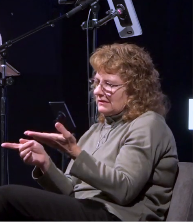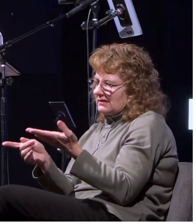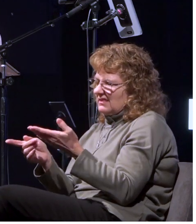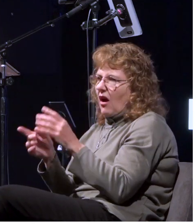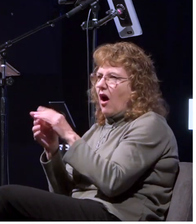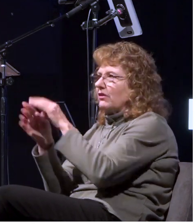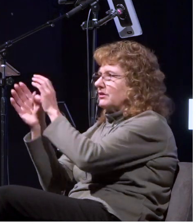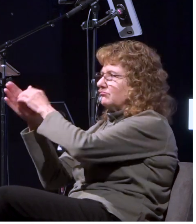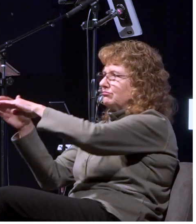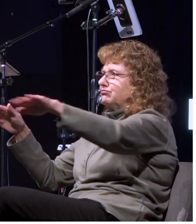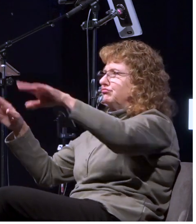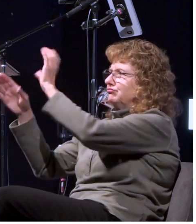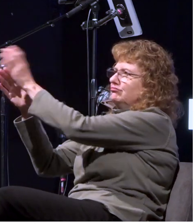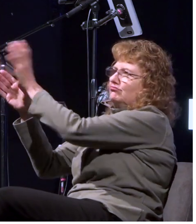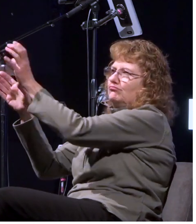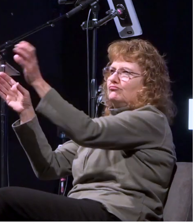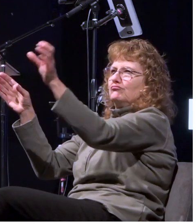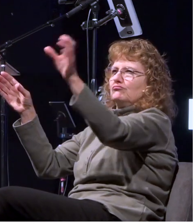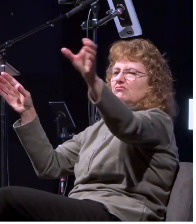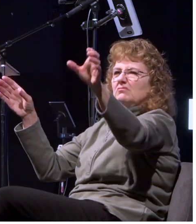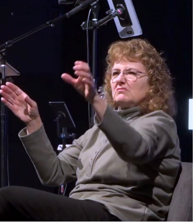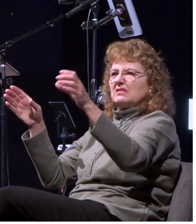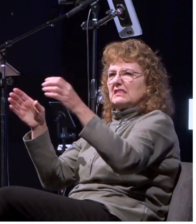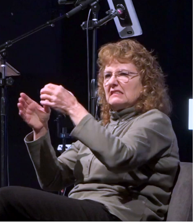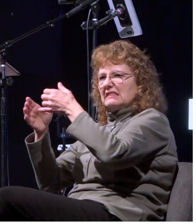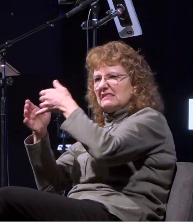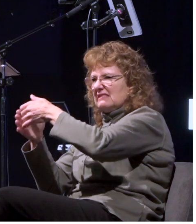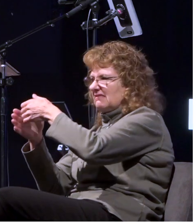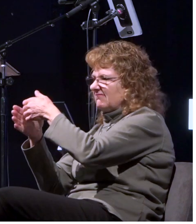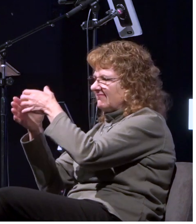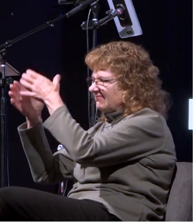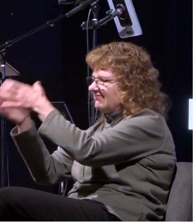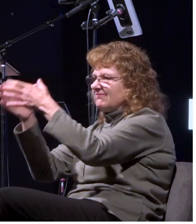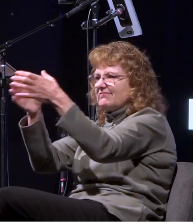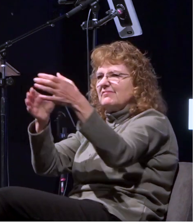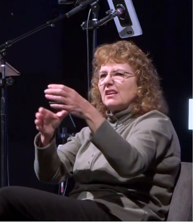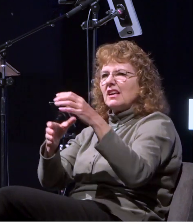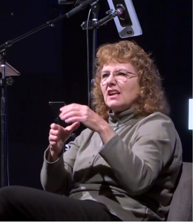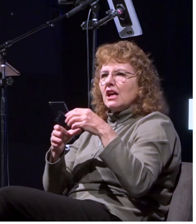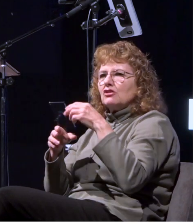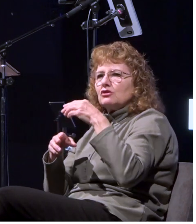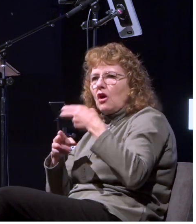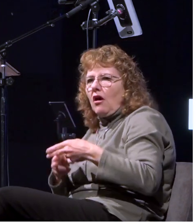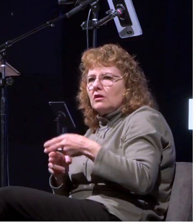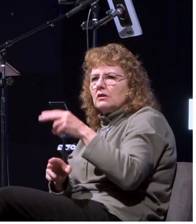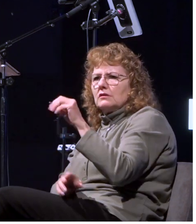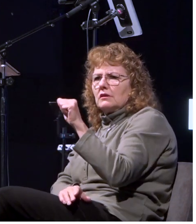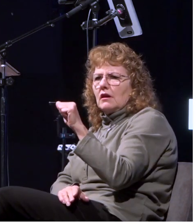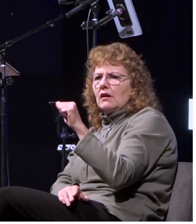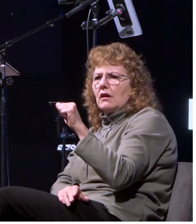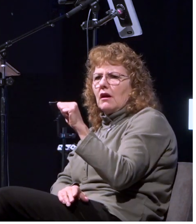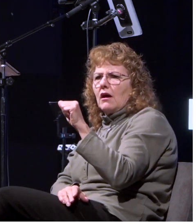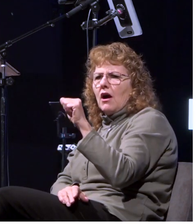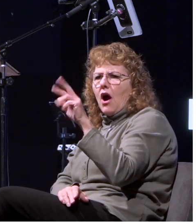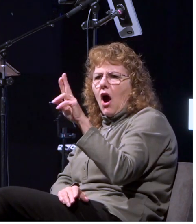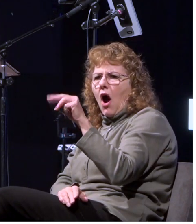and he had you know gallons and gallons of this product called armor all it just come out it was brand new just come out